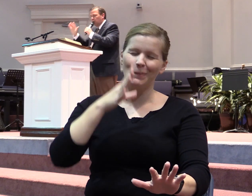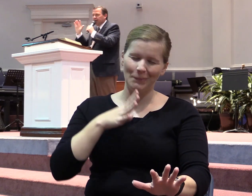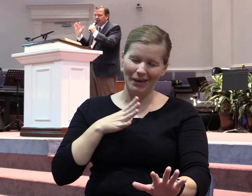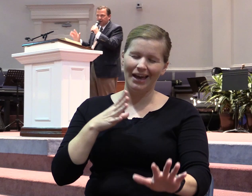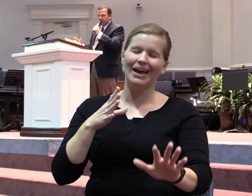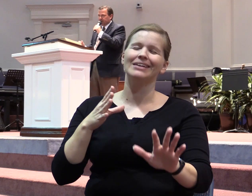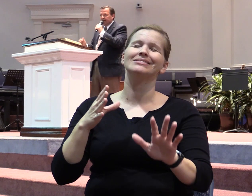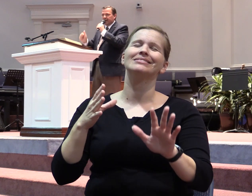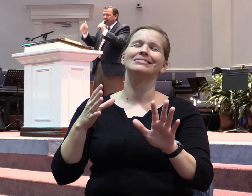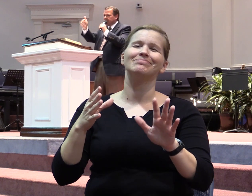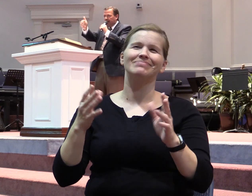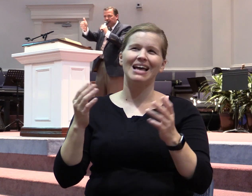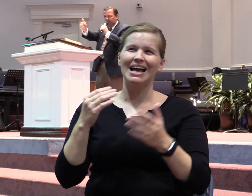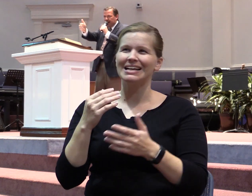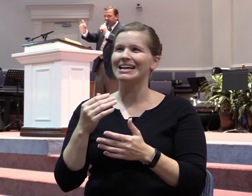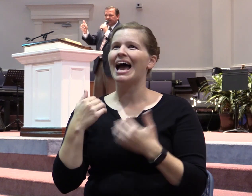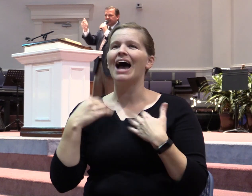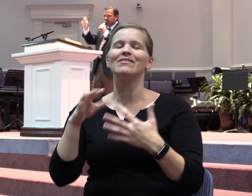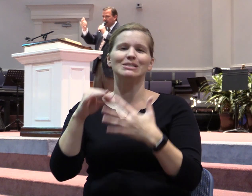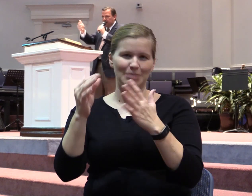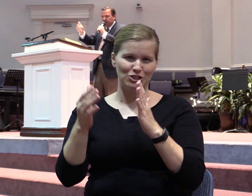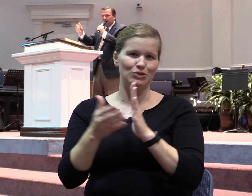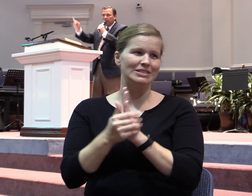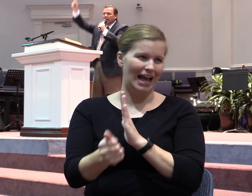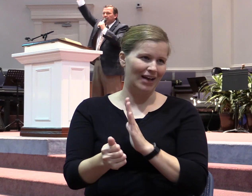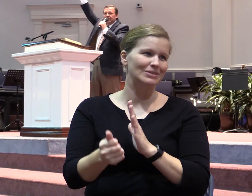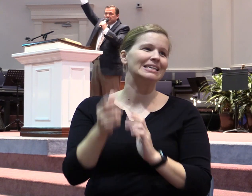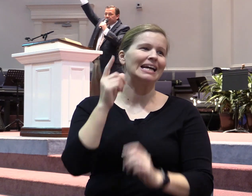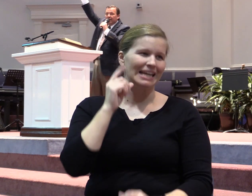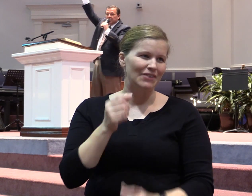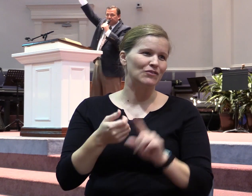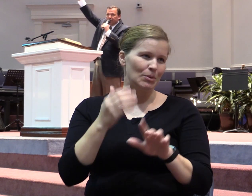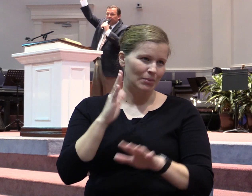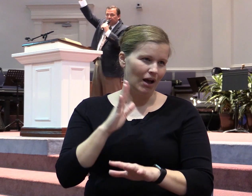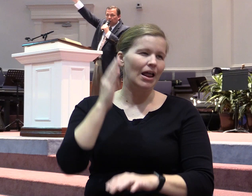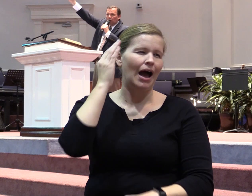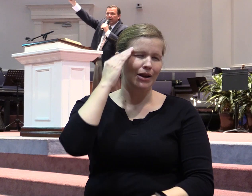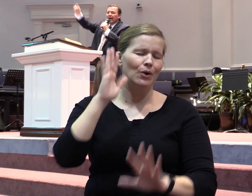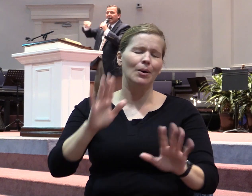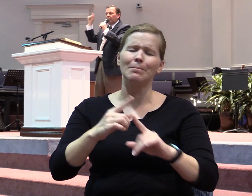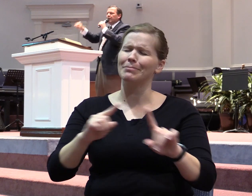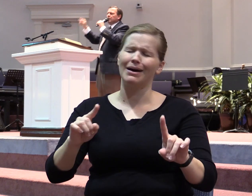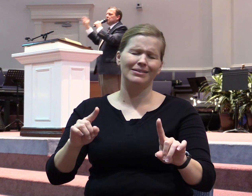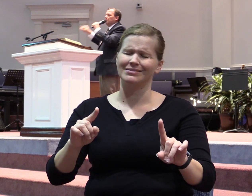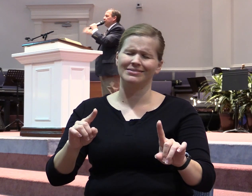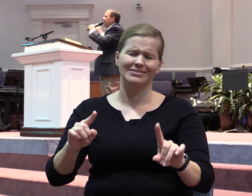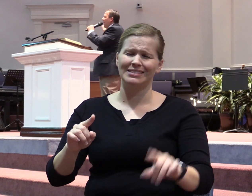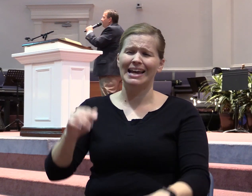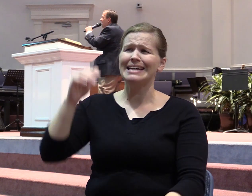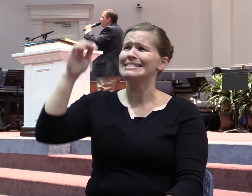we need to understand that it is not by might, and it is not by power, but it is by the Spirit of the Lord. And if we would start putting our faith